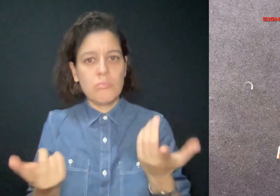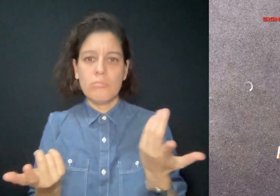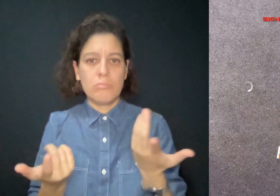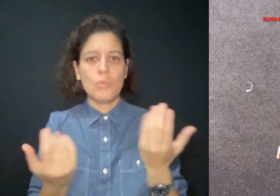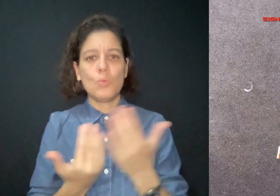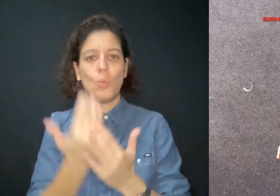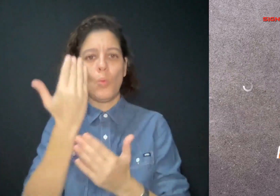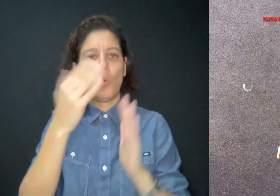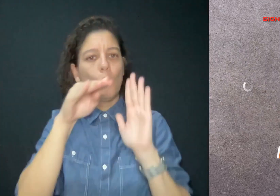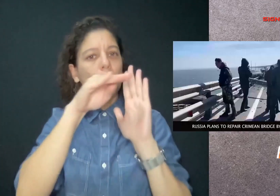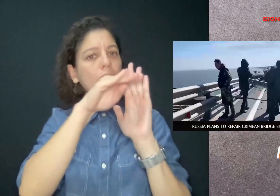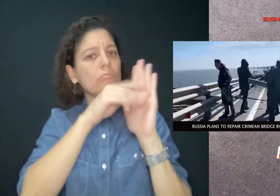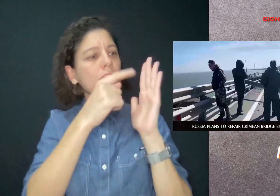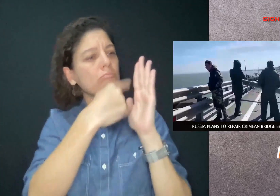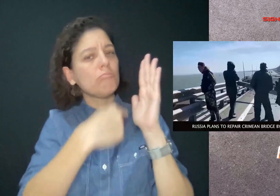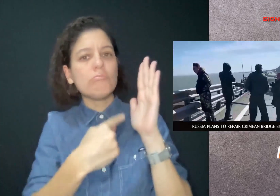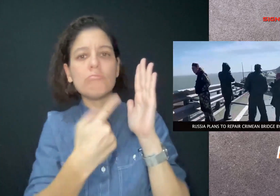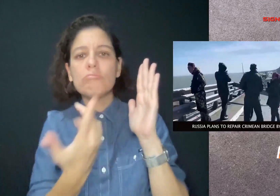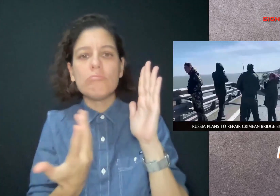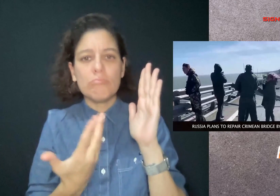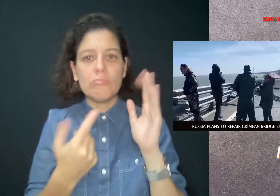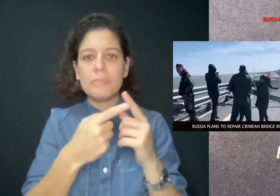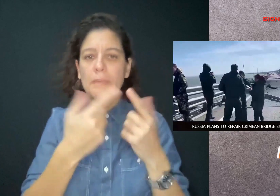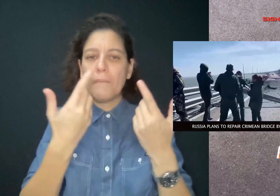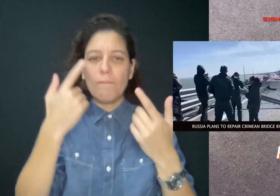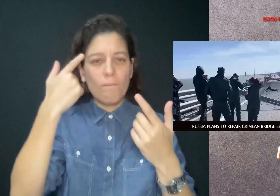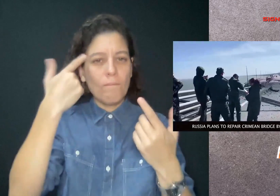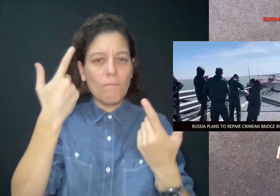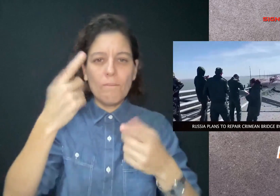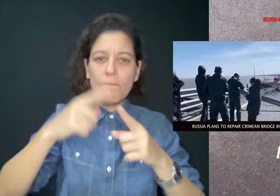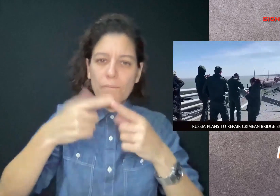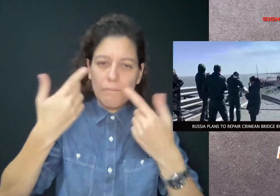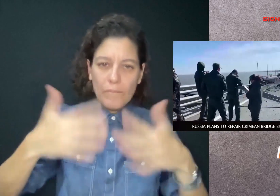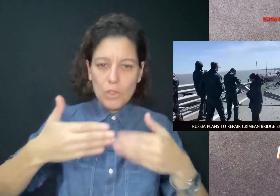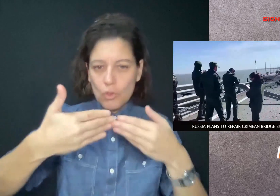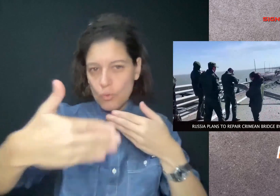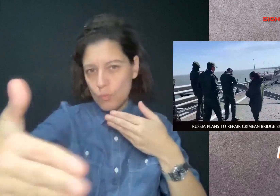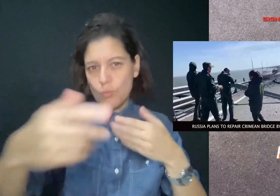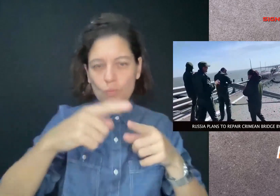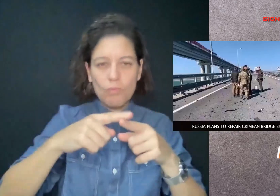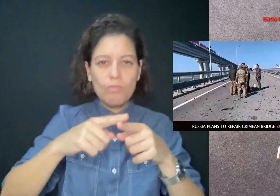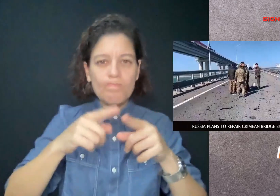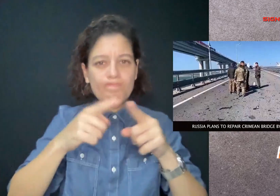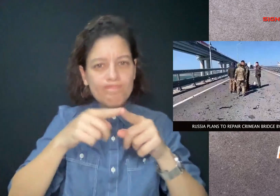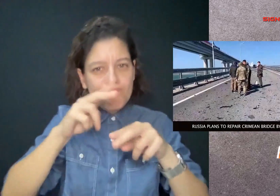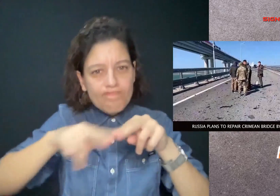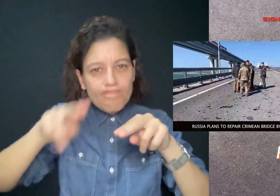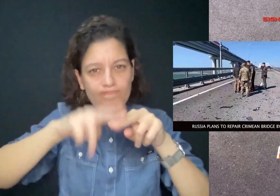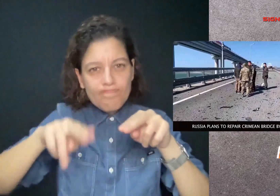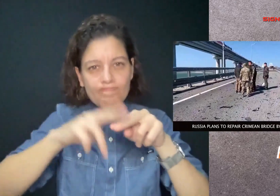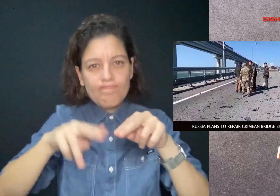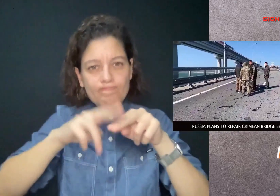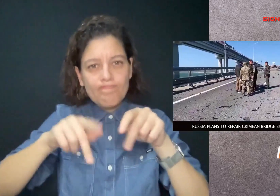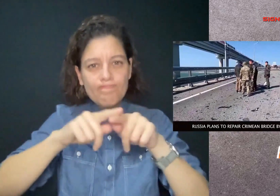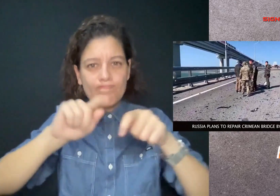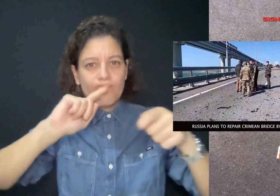The Russian government has announced plans to complete repairs to the Crimea bridge by July